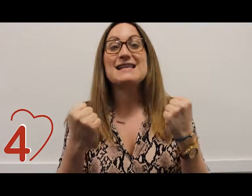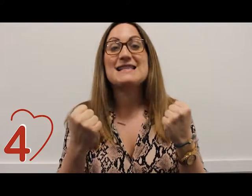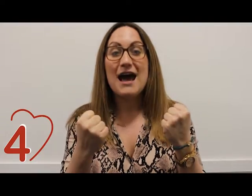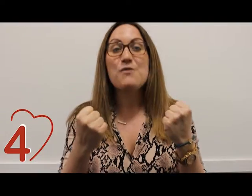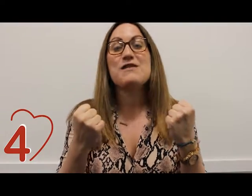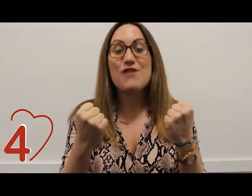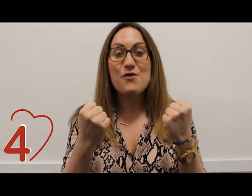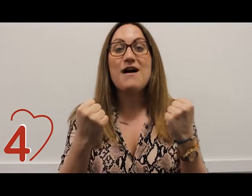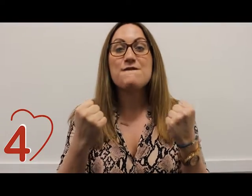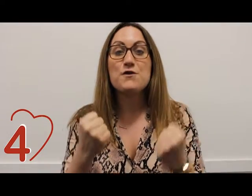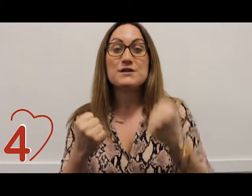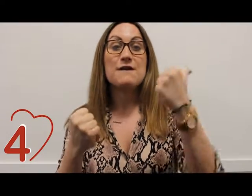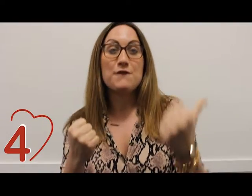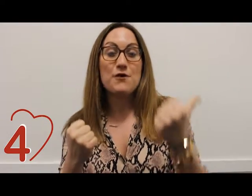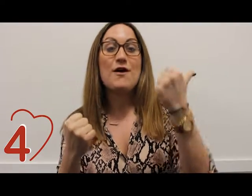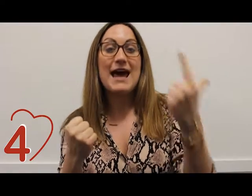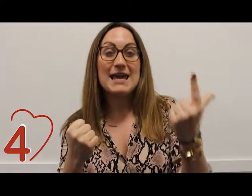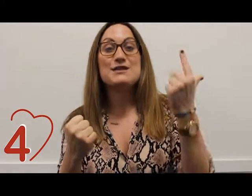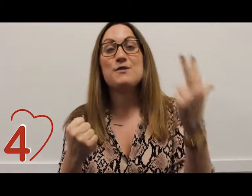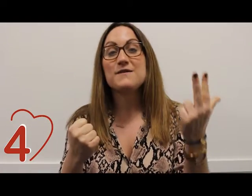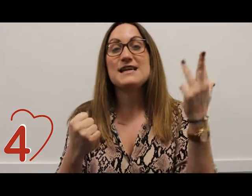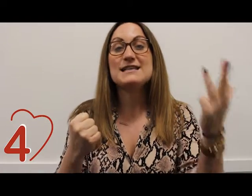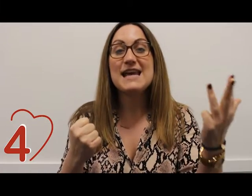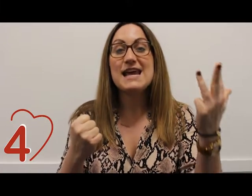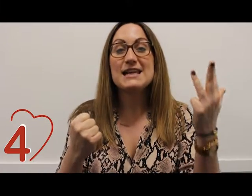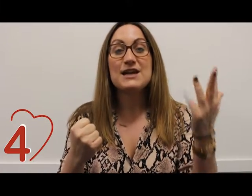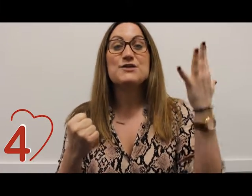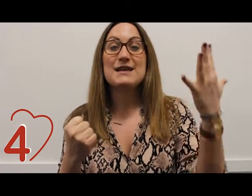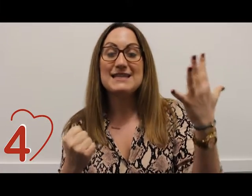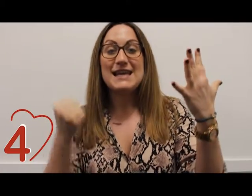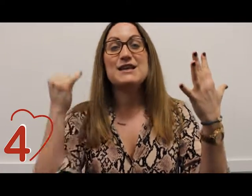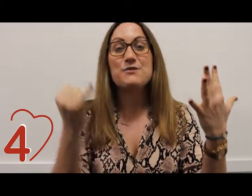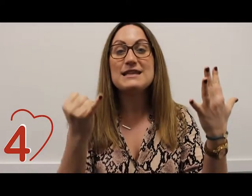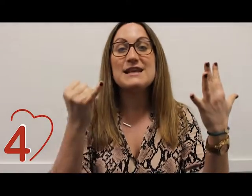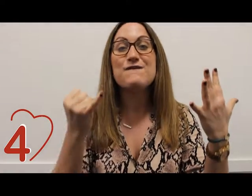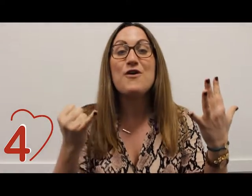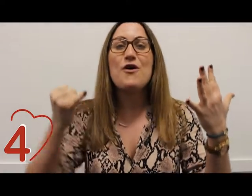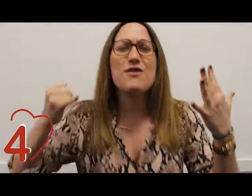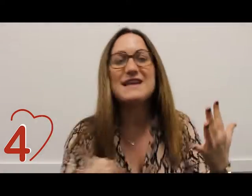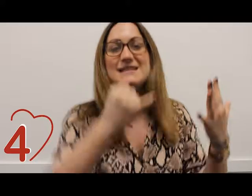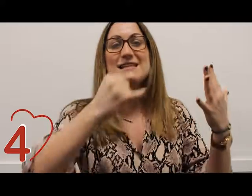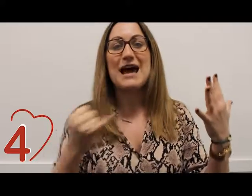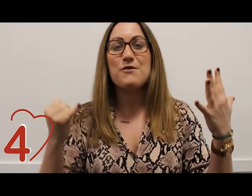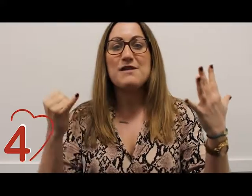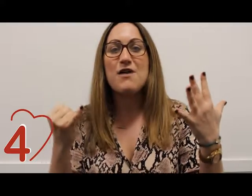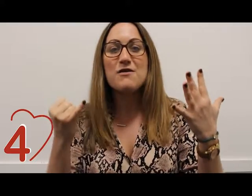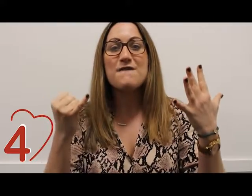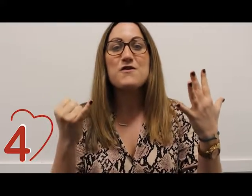is how we roll our fours 4 8 12 16 20 24 this is how we roll our